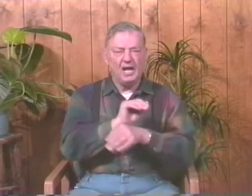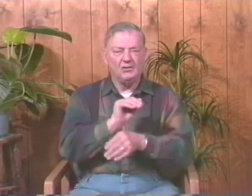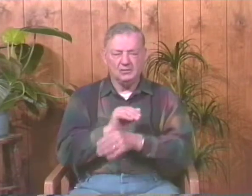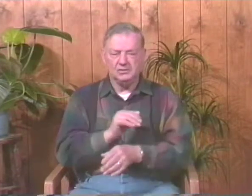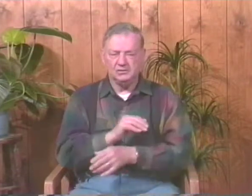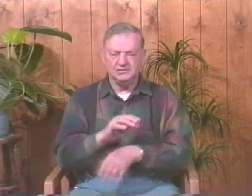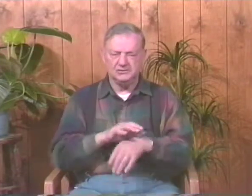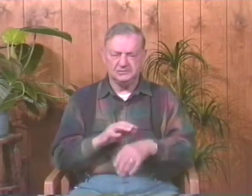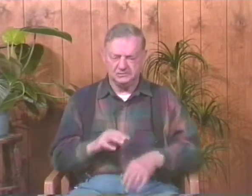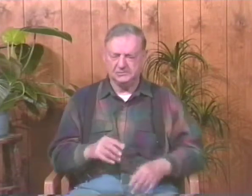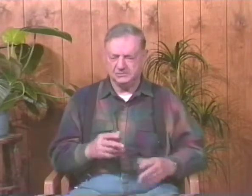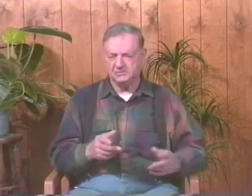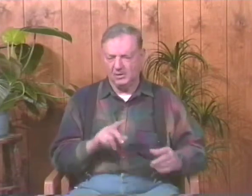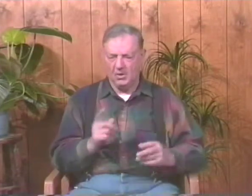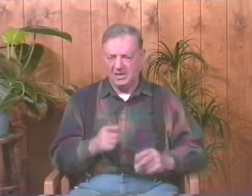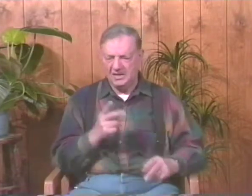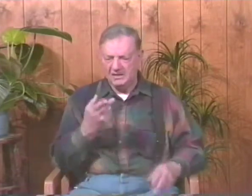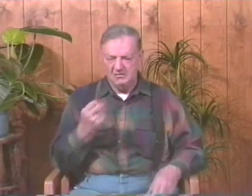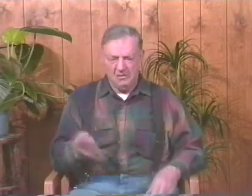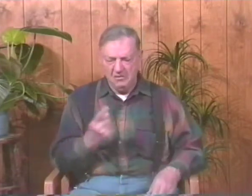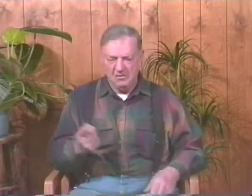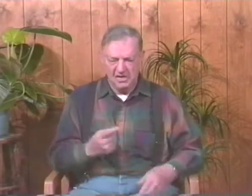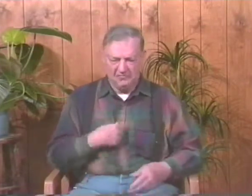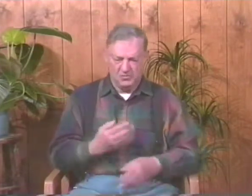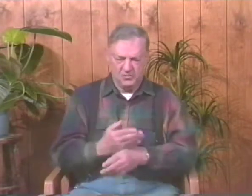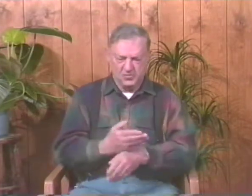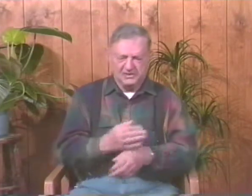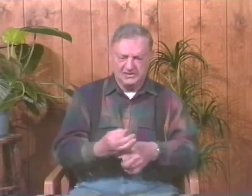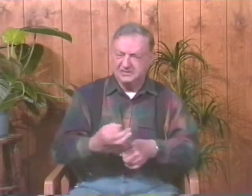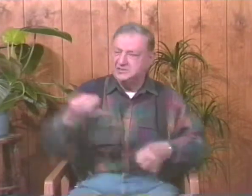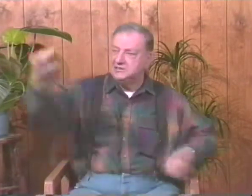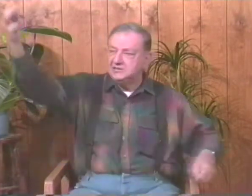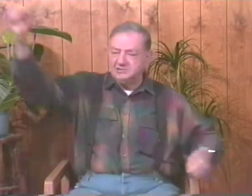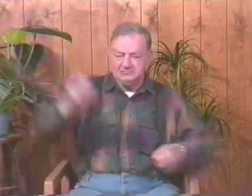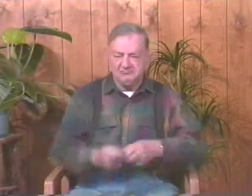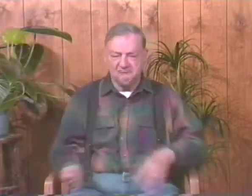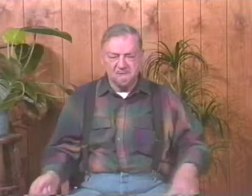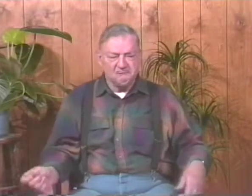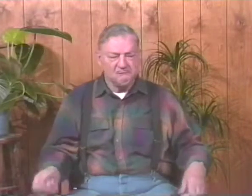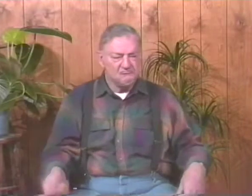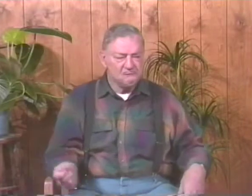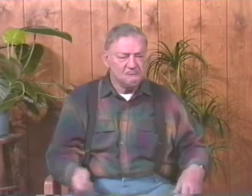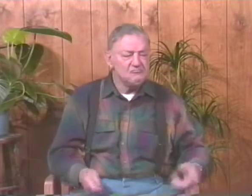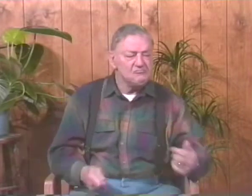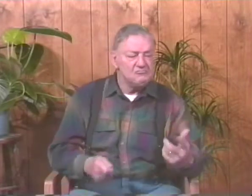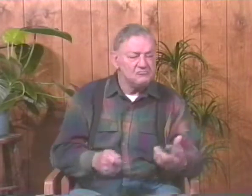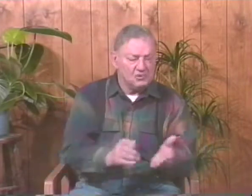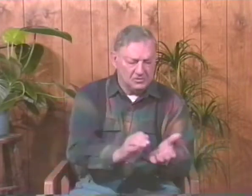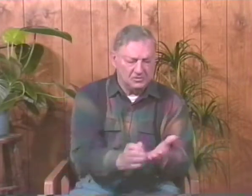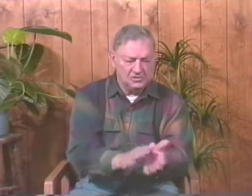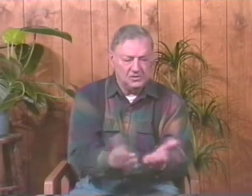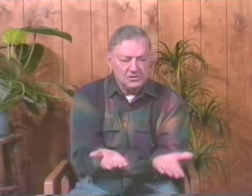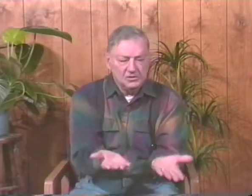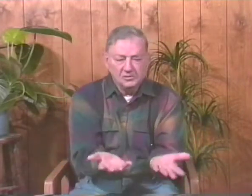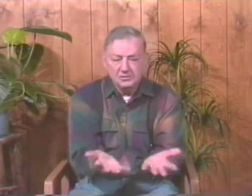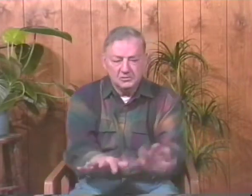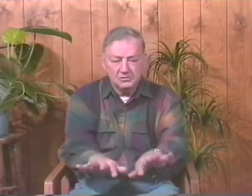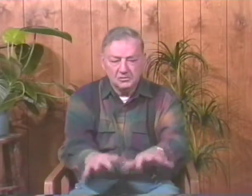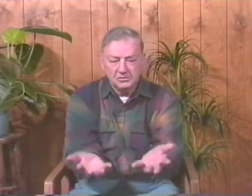we'd go to the evening meal, oh, usually he would always have a wooden stick, you know. And he would, you know, let me see your